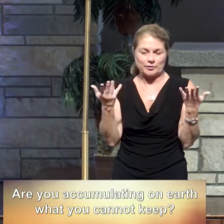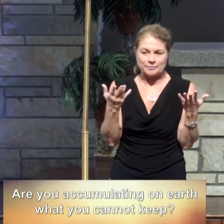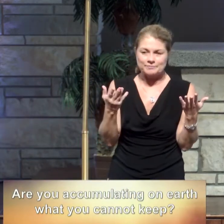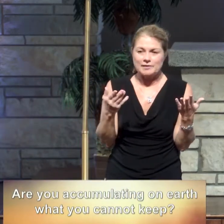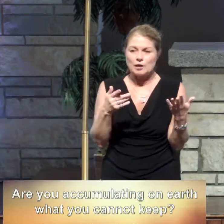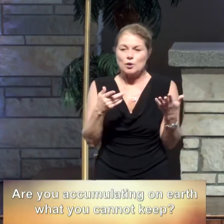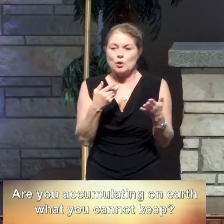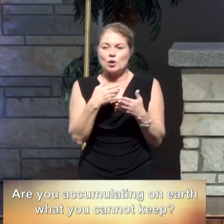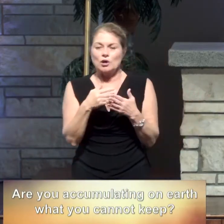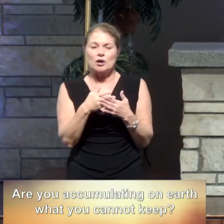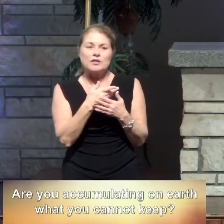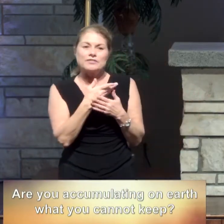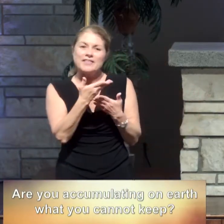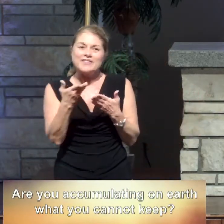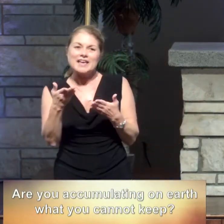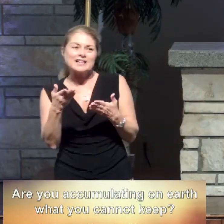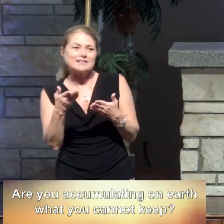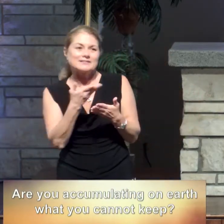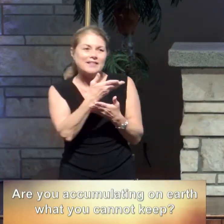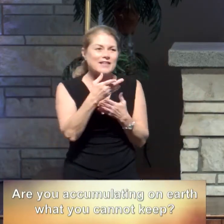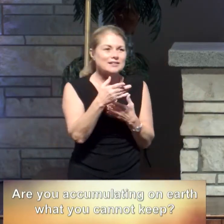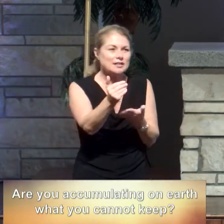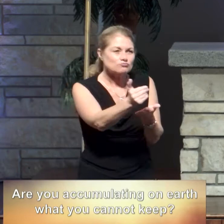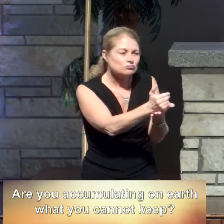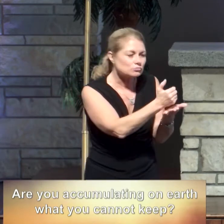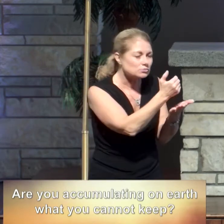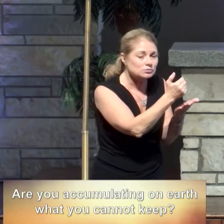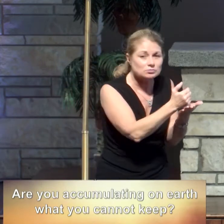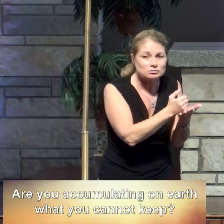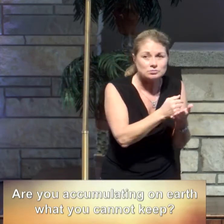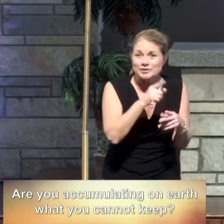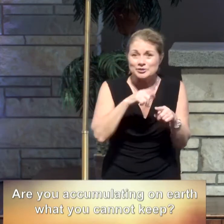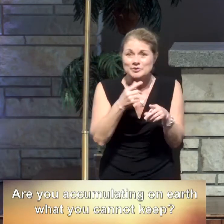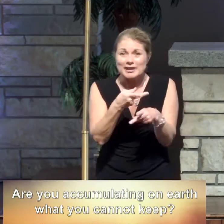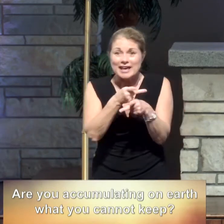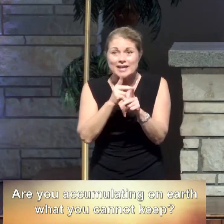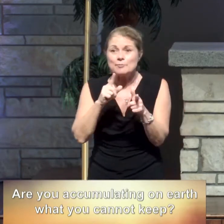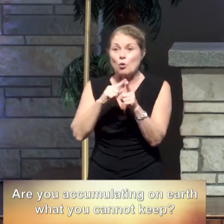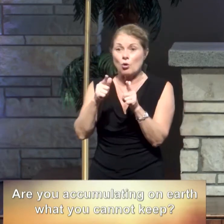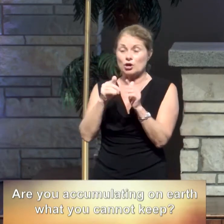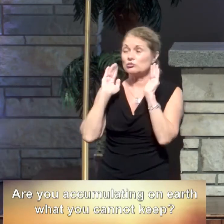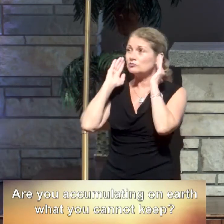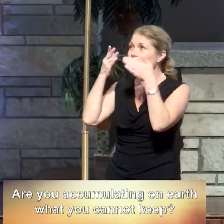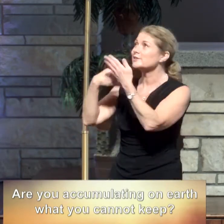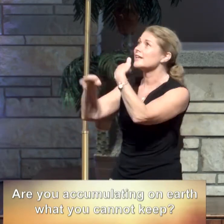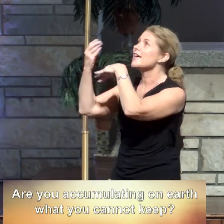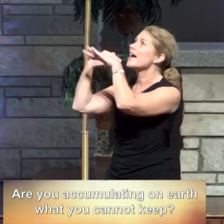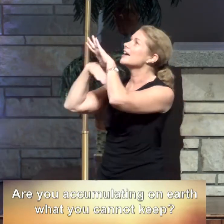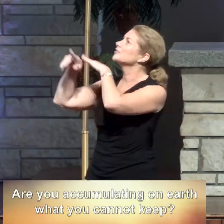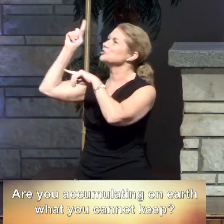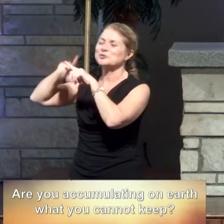earth what you cannot keep or are you investing in heaven what you cannot lose?